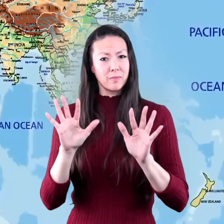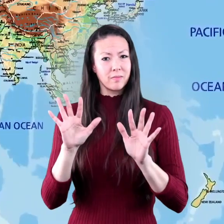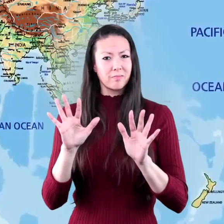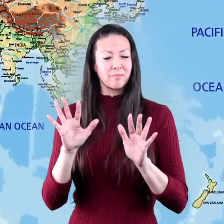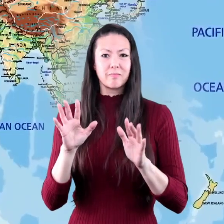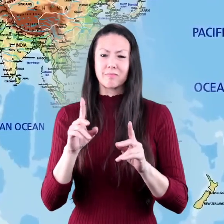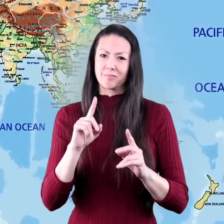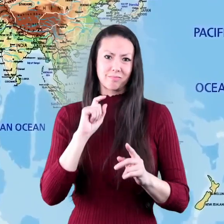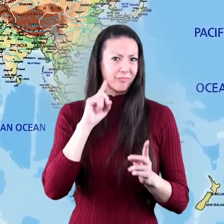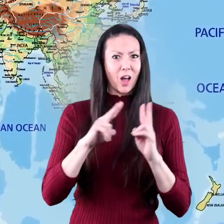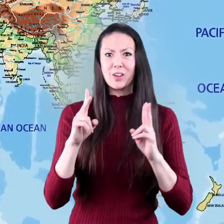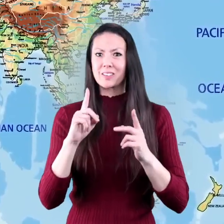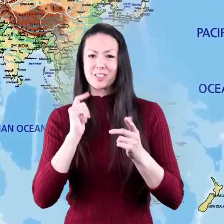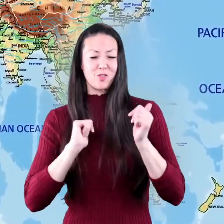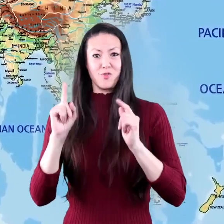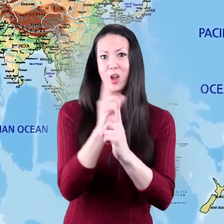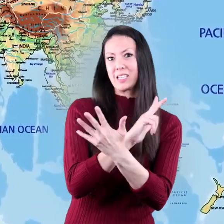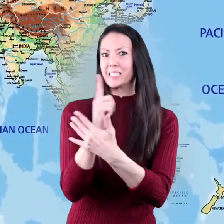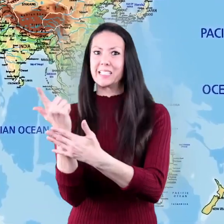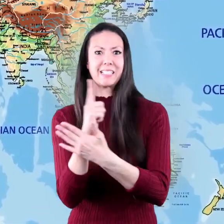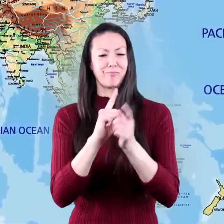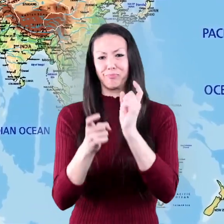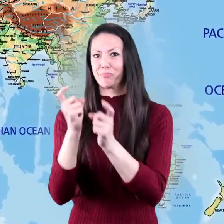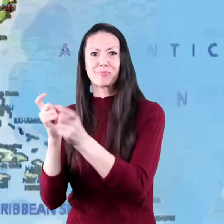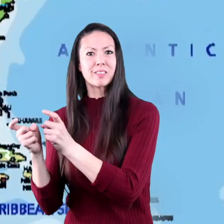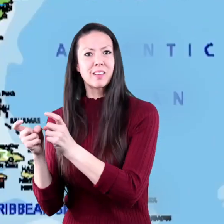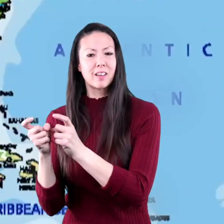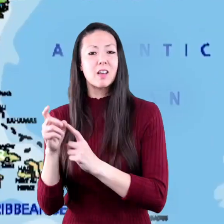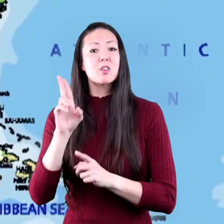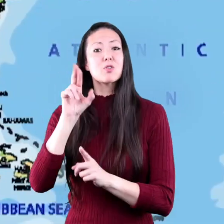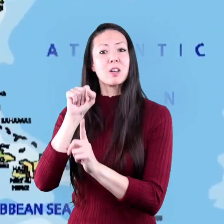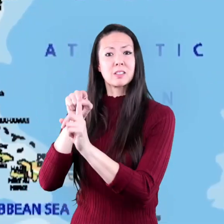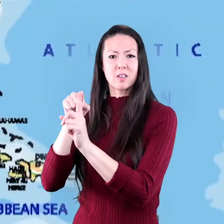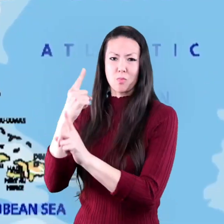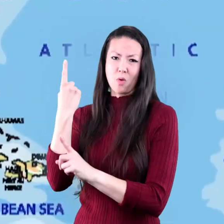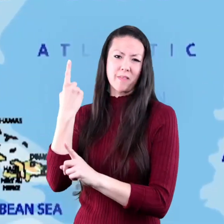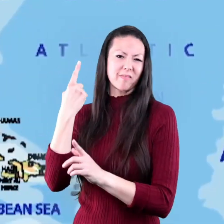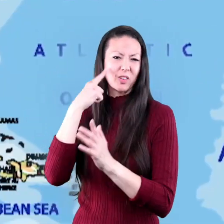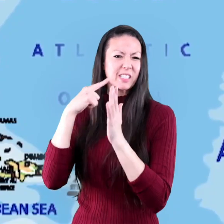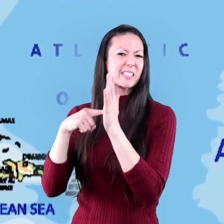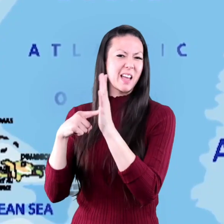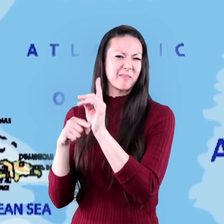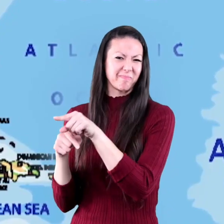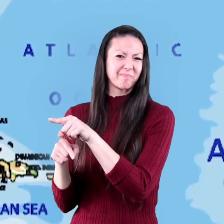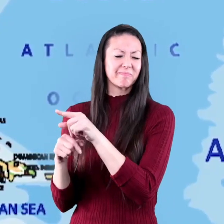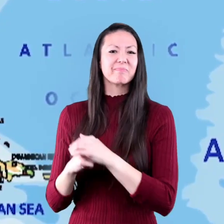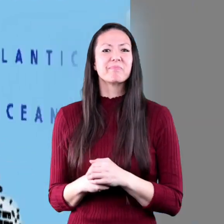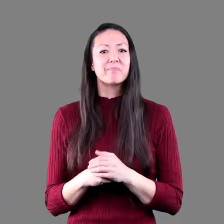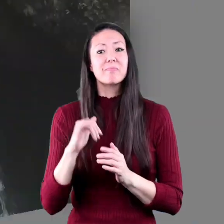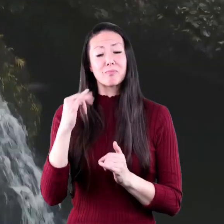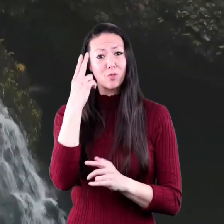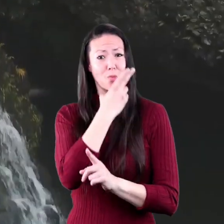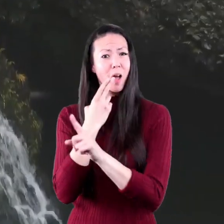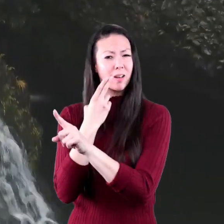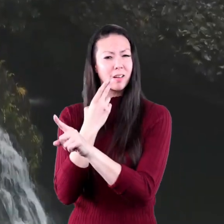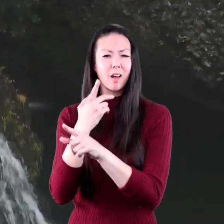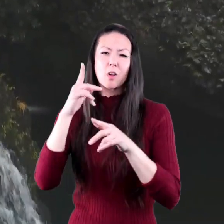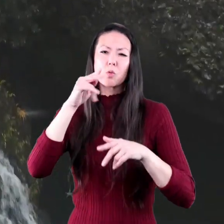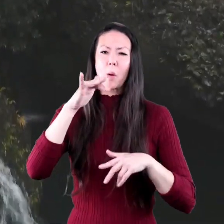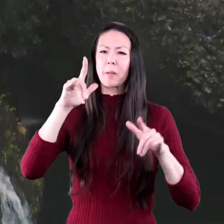drastically inside a single country. The United States is one, for example. Hawaii is a tropical